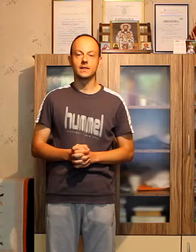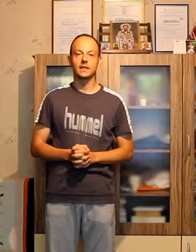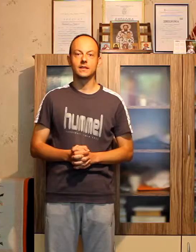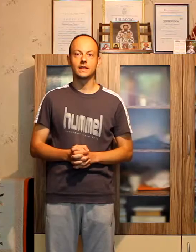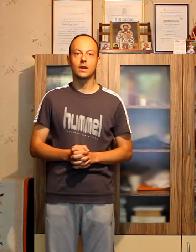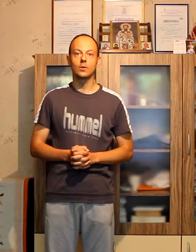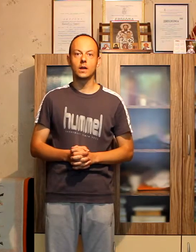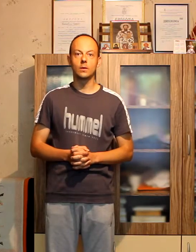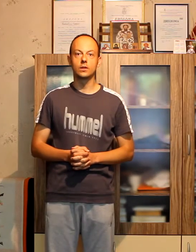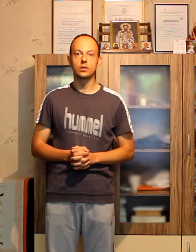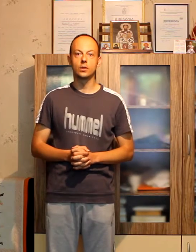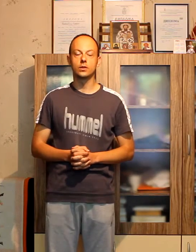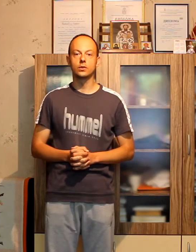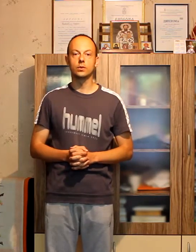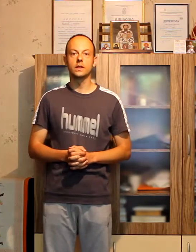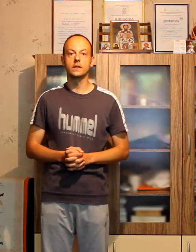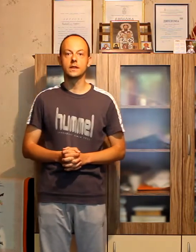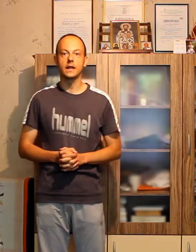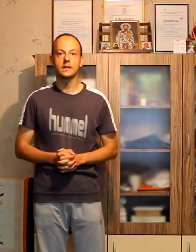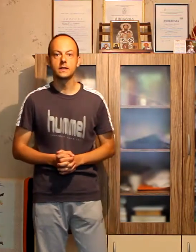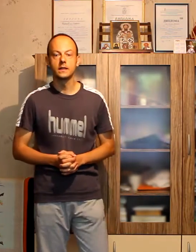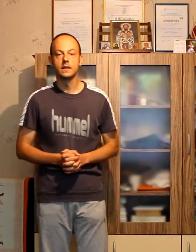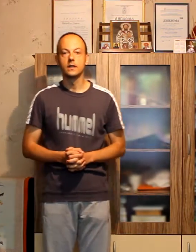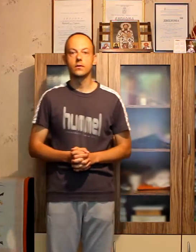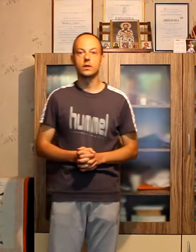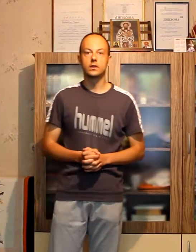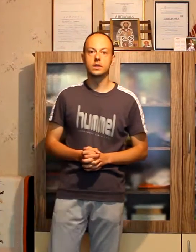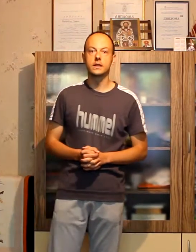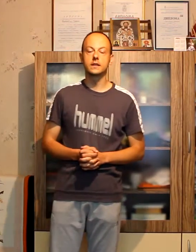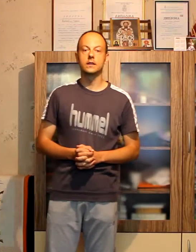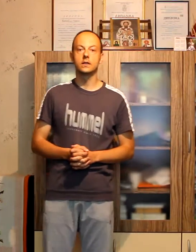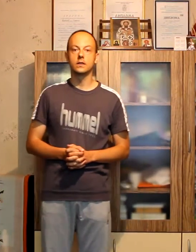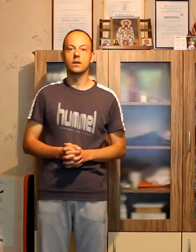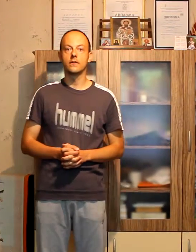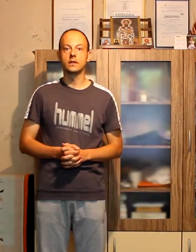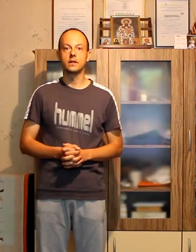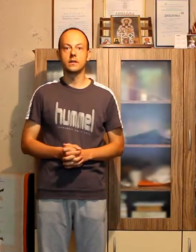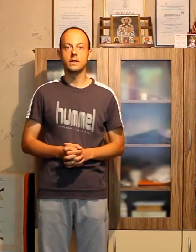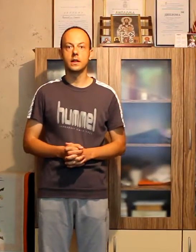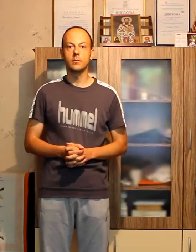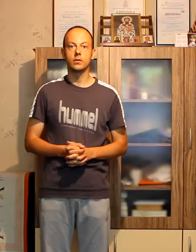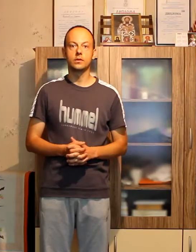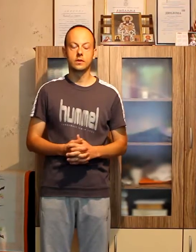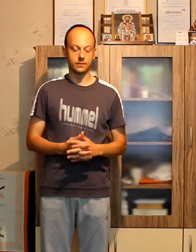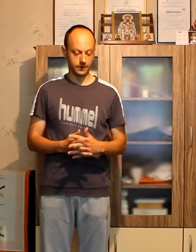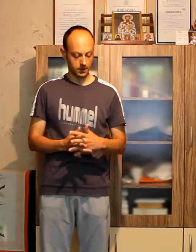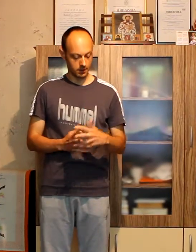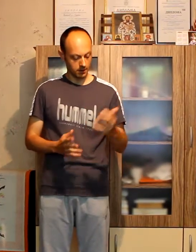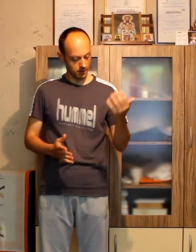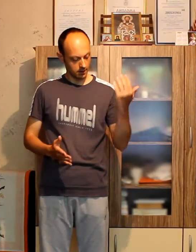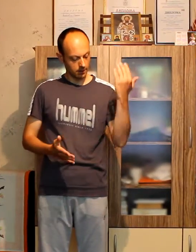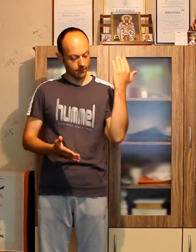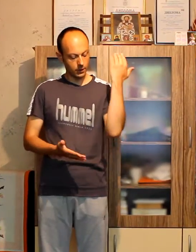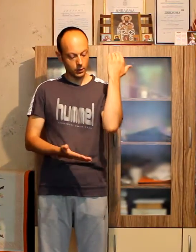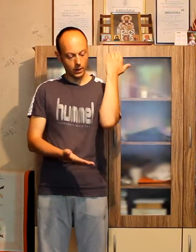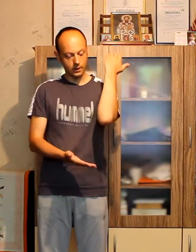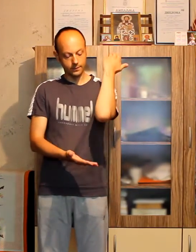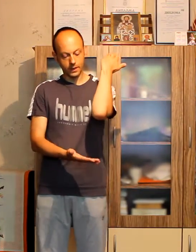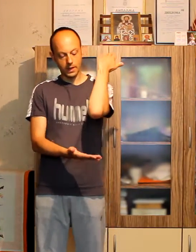Now I will show you two exercises for adjusting of the elbows. The first one, I